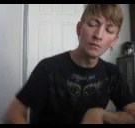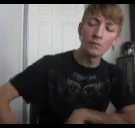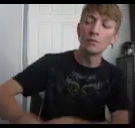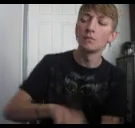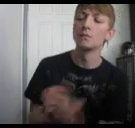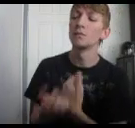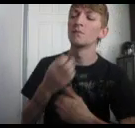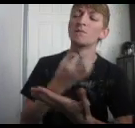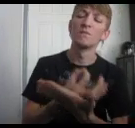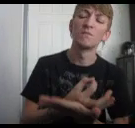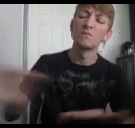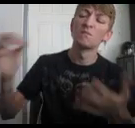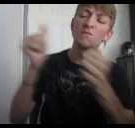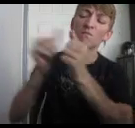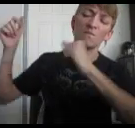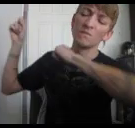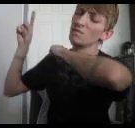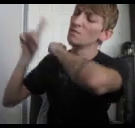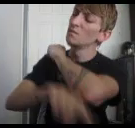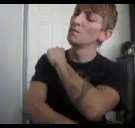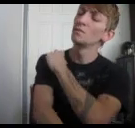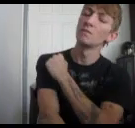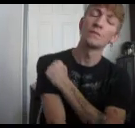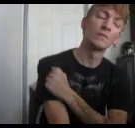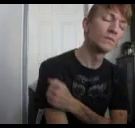Fear with consequence